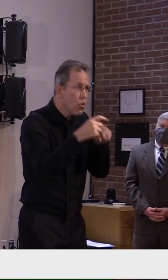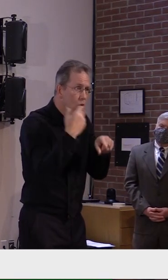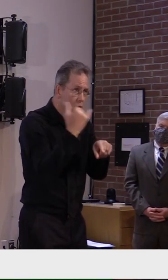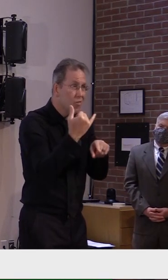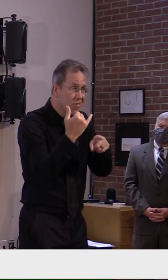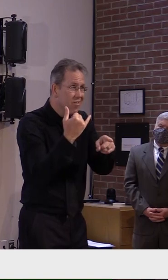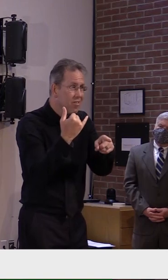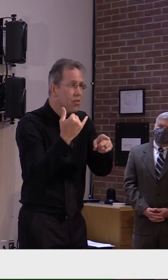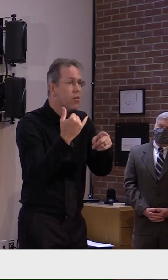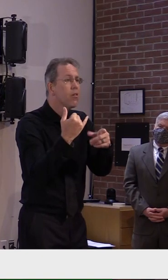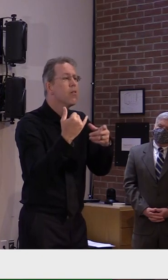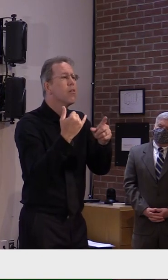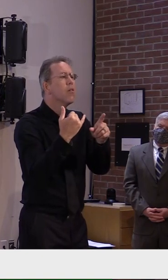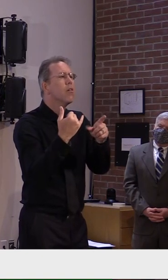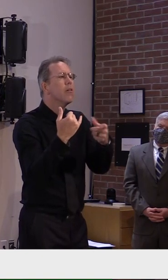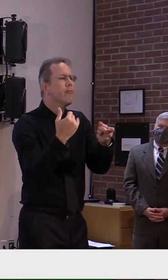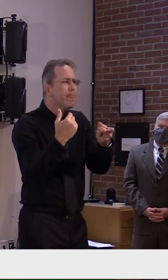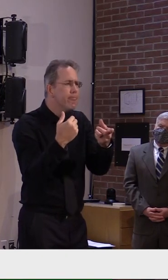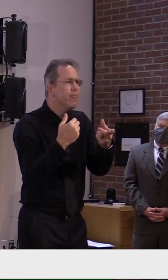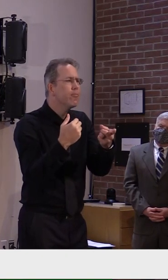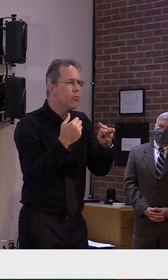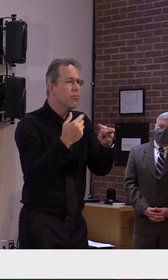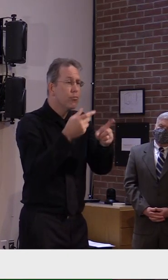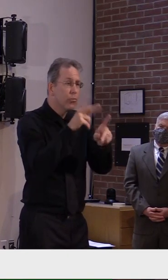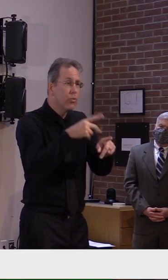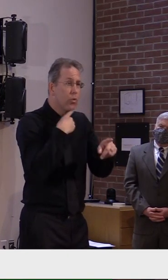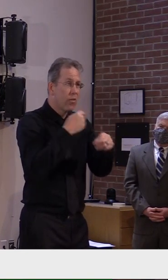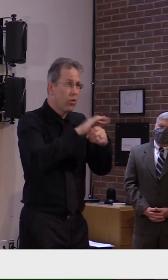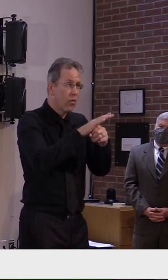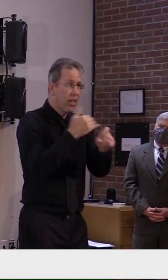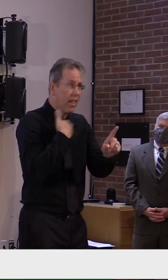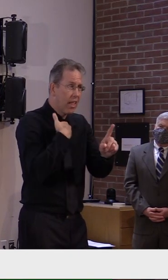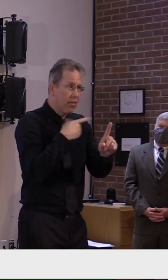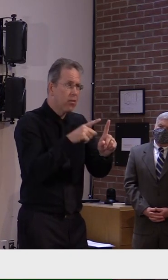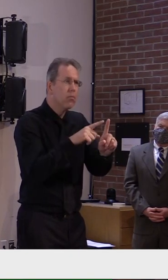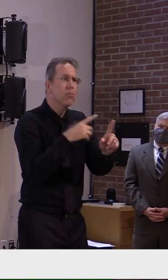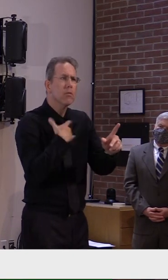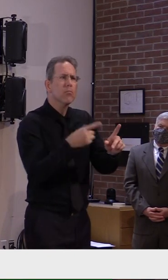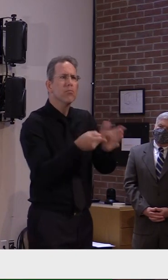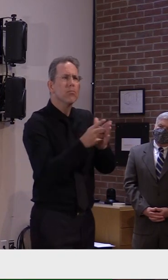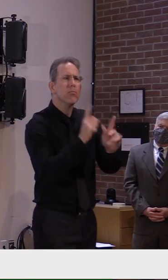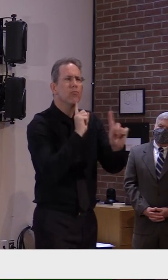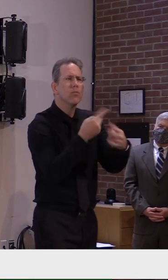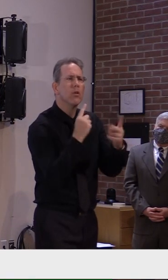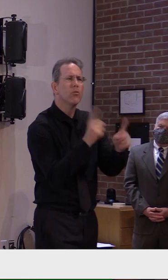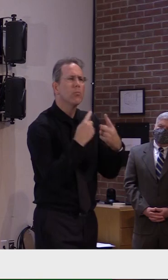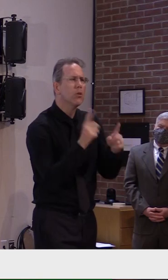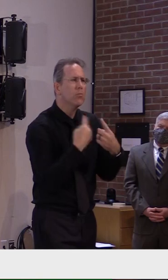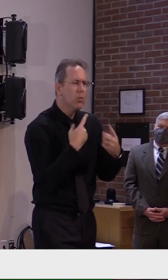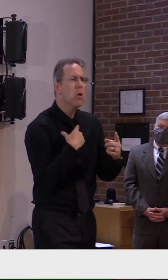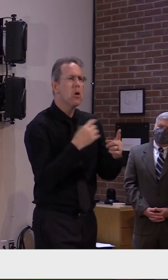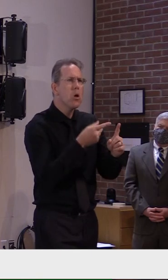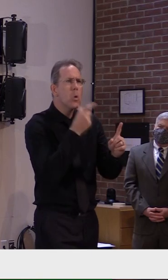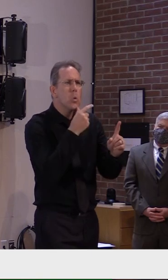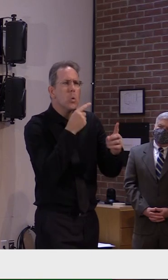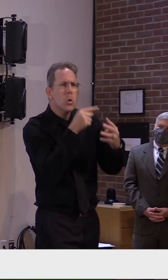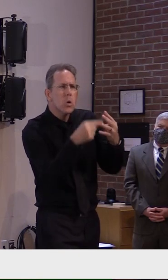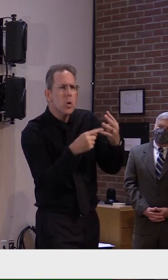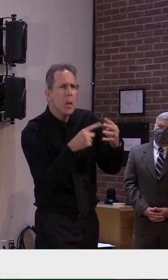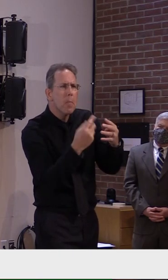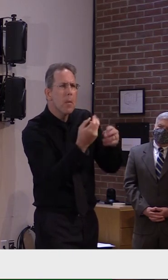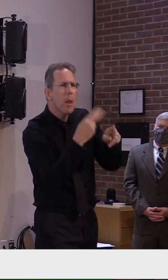exactly what their circumstances are, are able to guide them, and begin to get